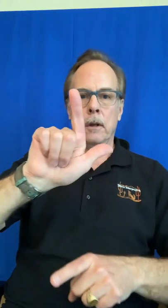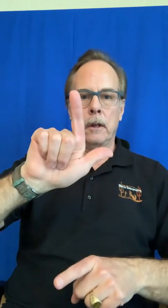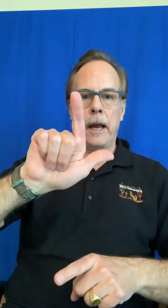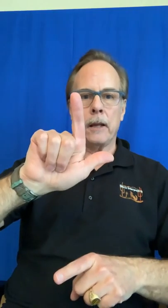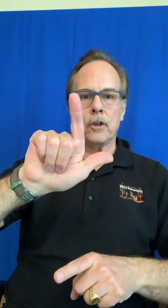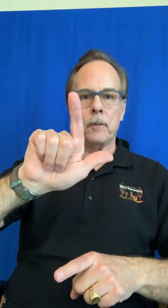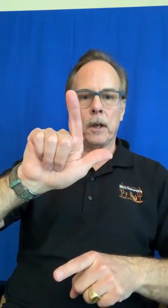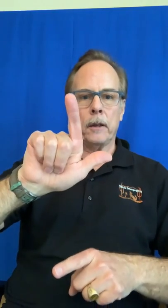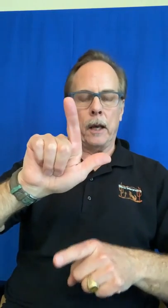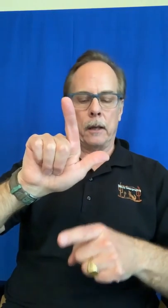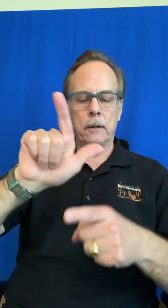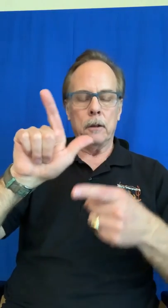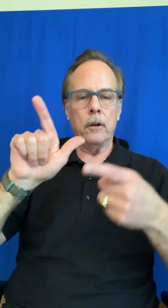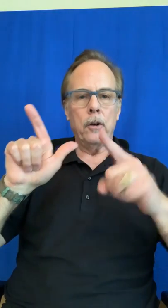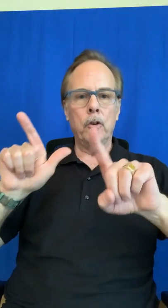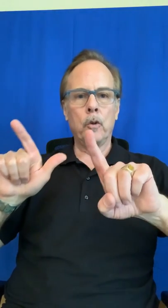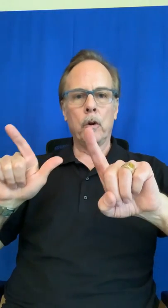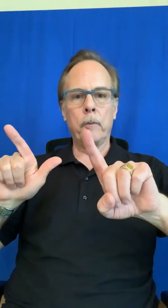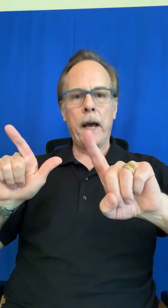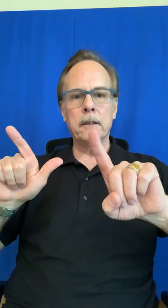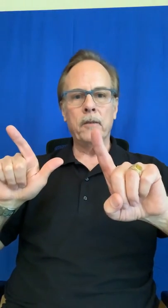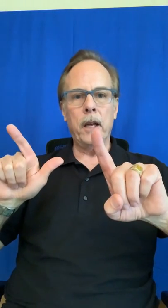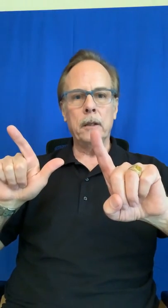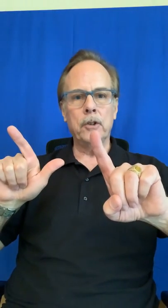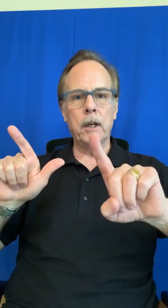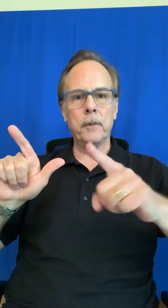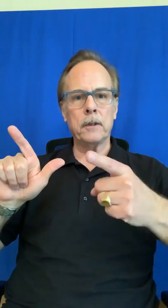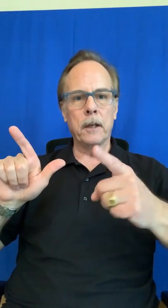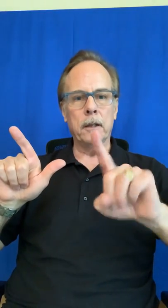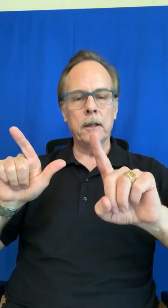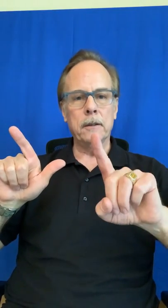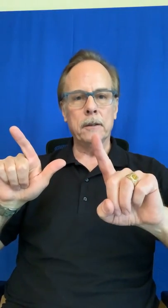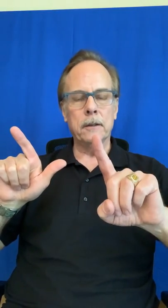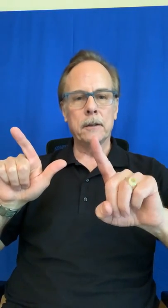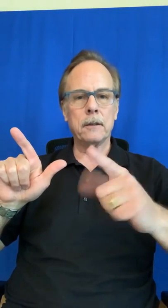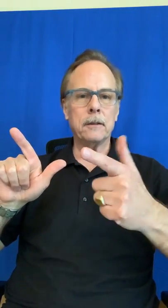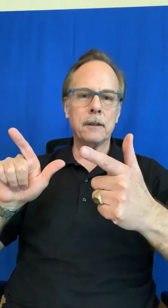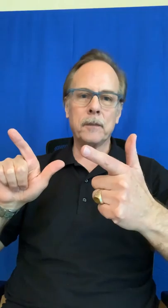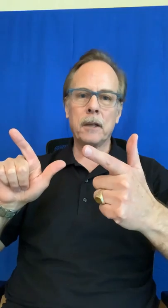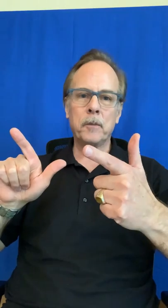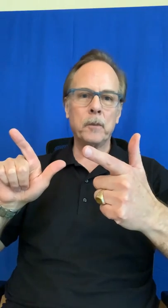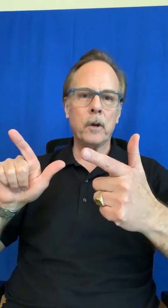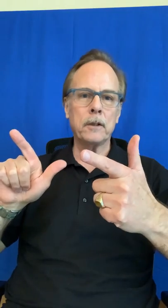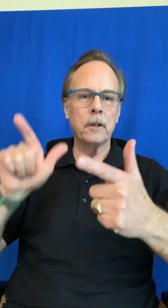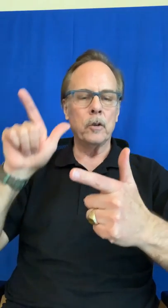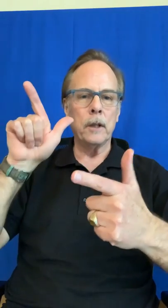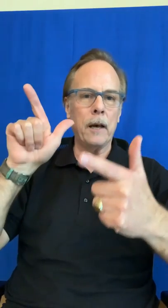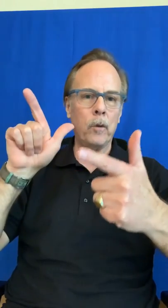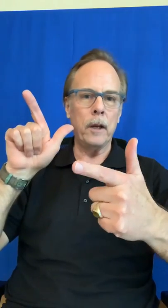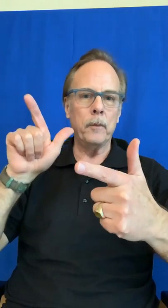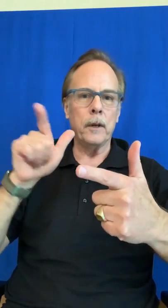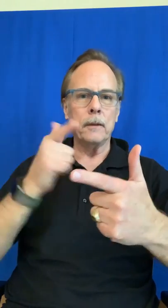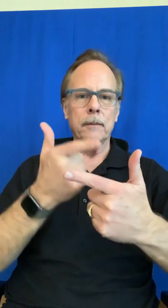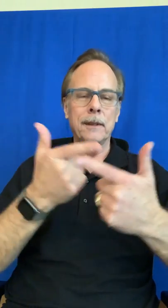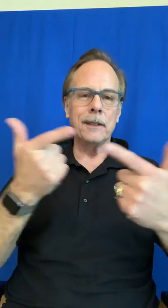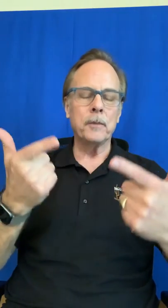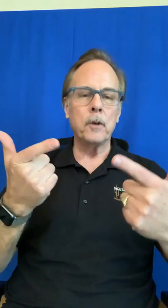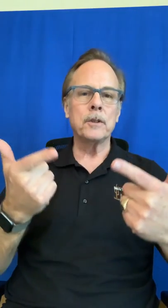handshape like that your passive handshape is like this sometimes people actually do it that way but it is supposed to